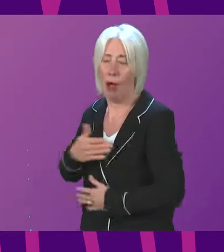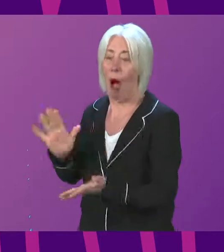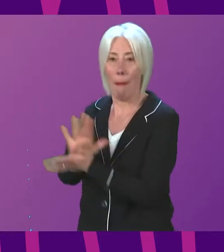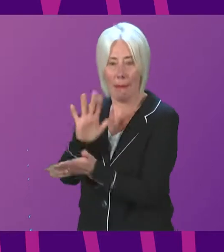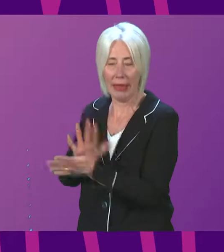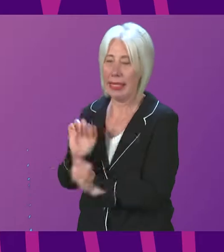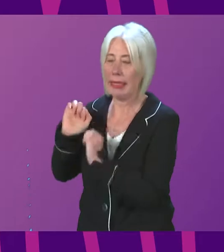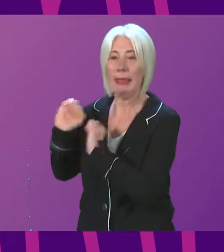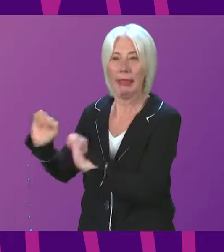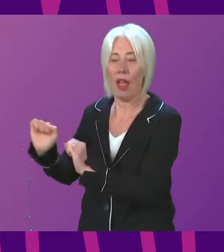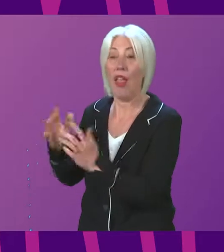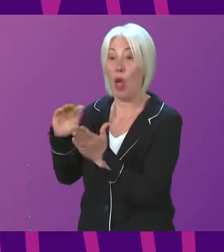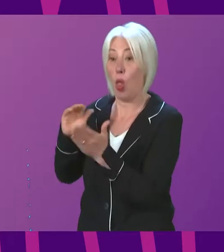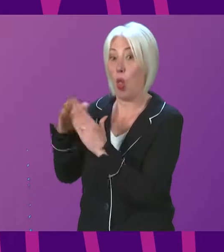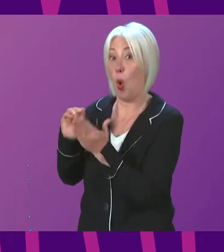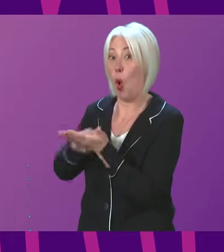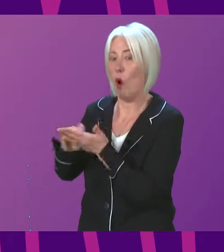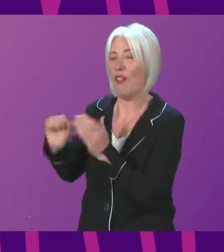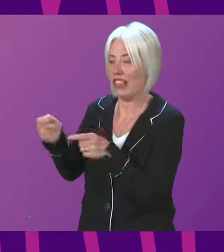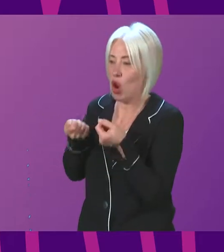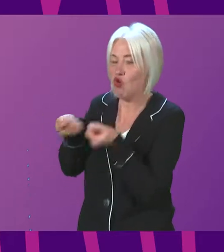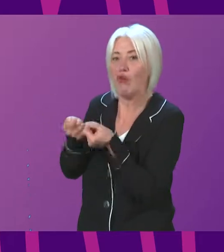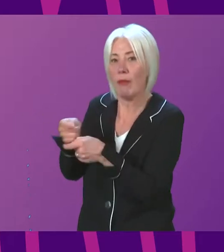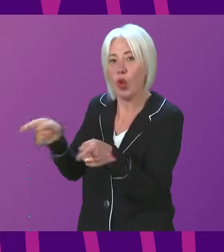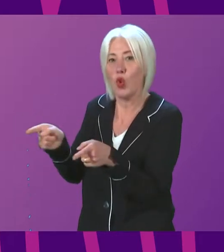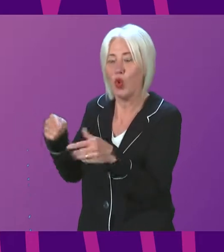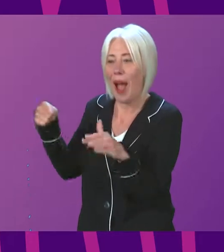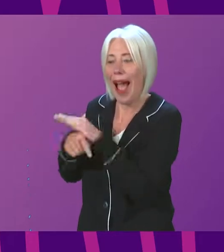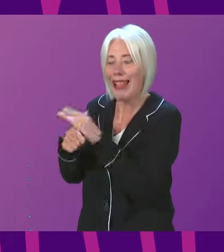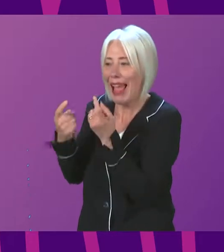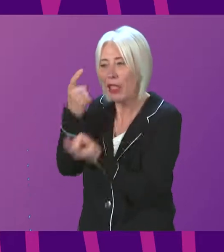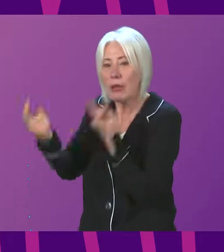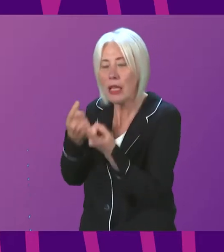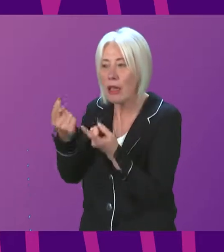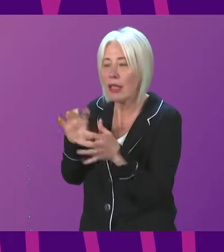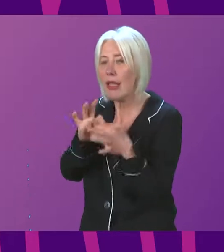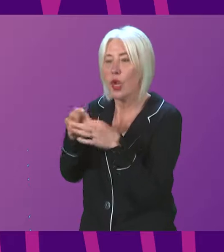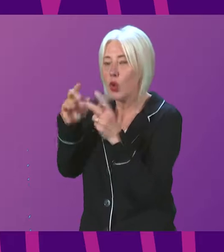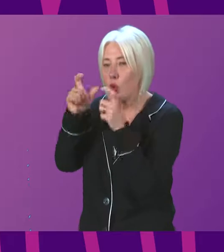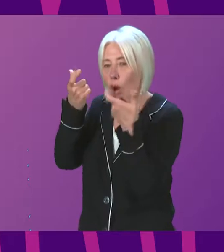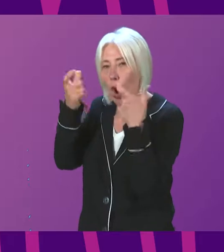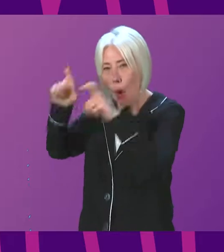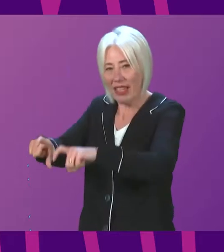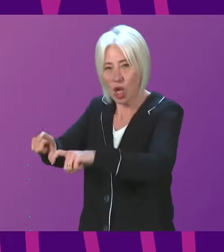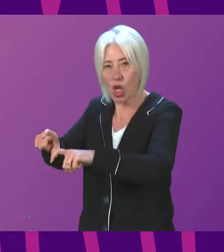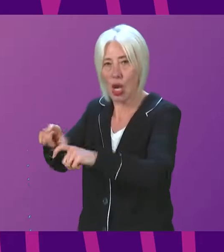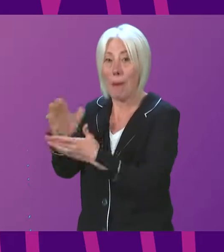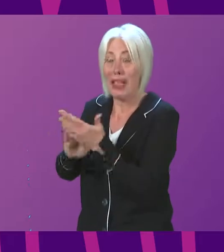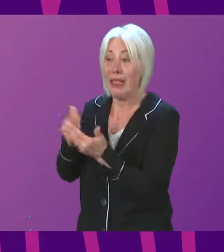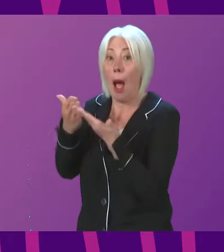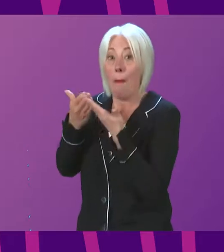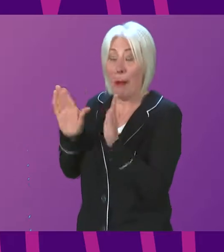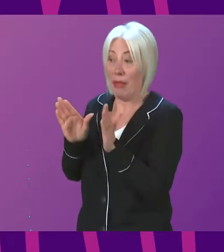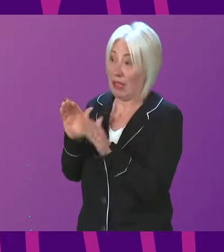example, the Home Office's treatment of asylum seekers in accommodation can be scrutinised by an independent public inquiry.